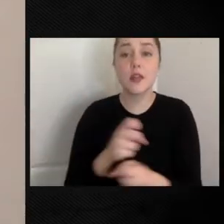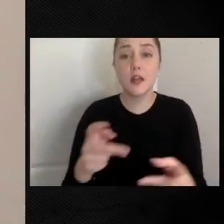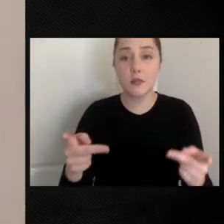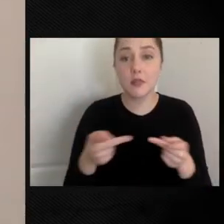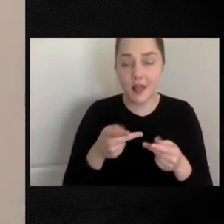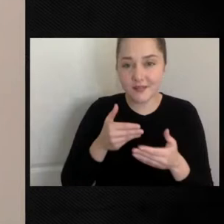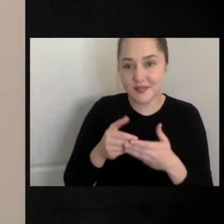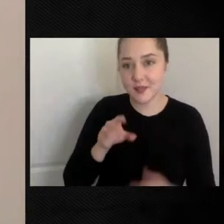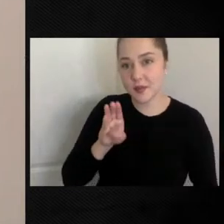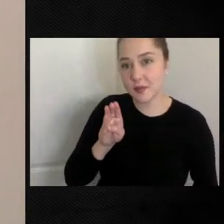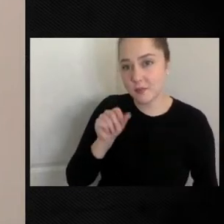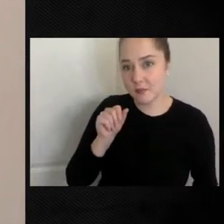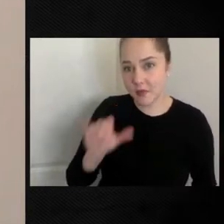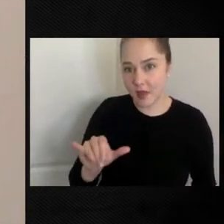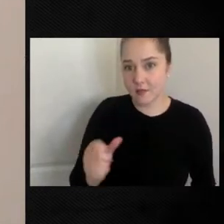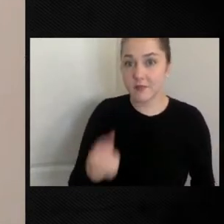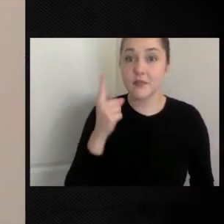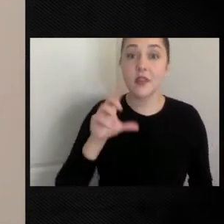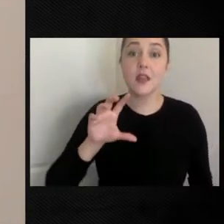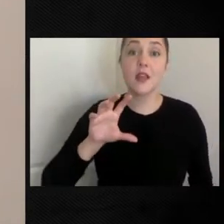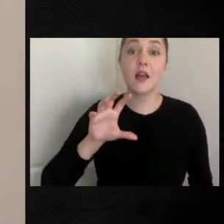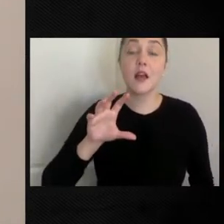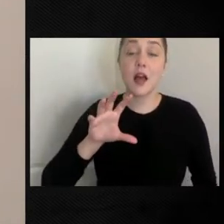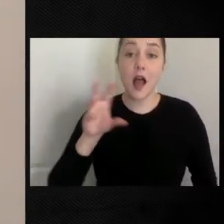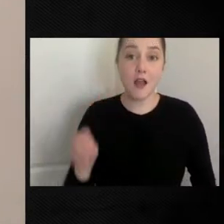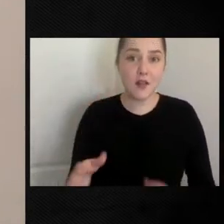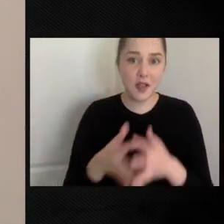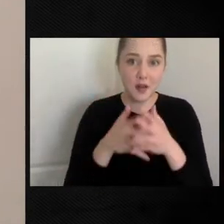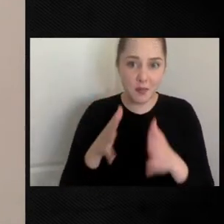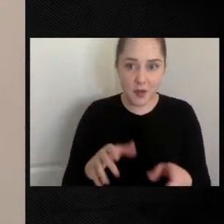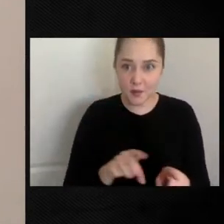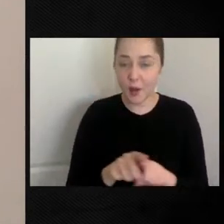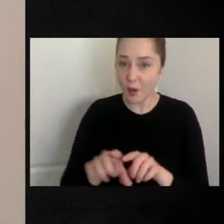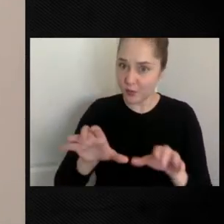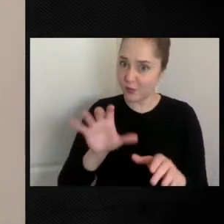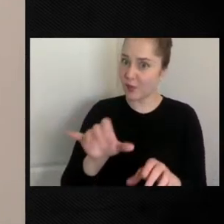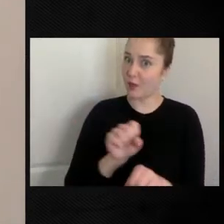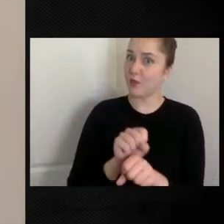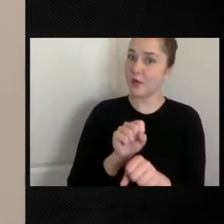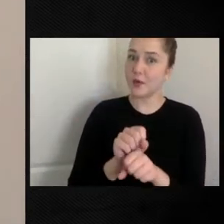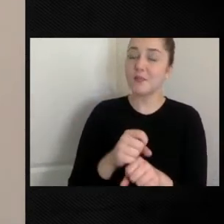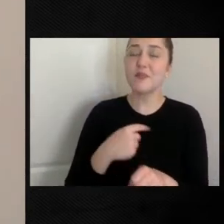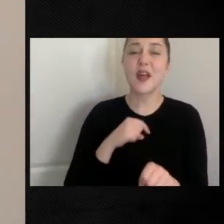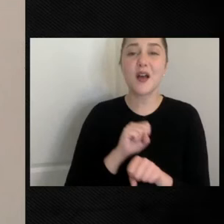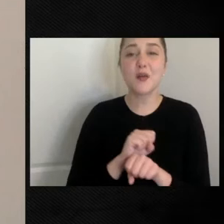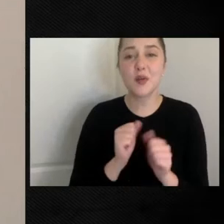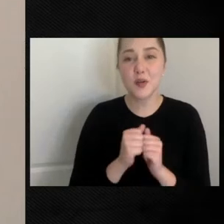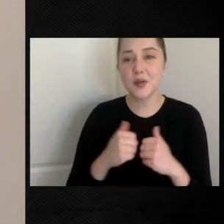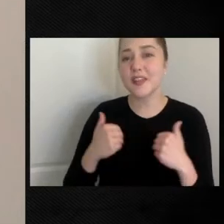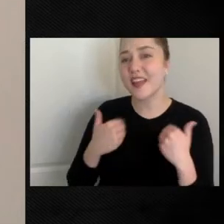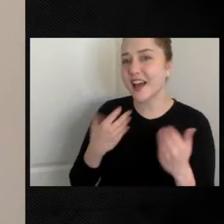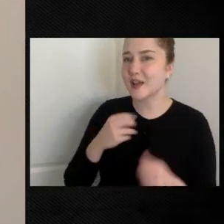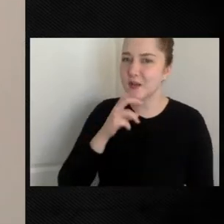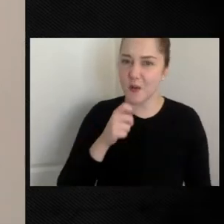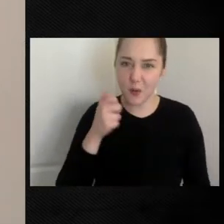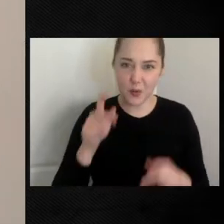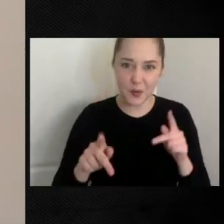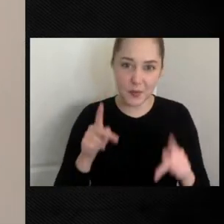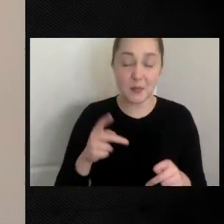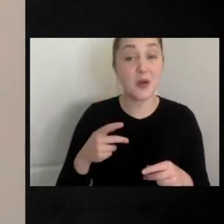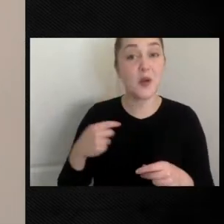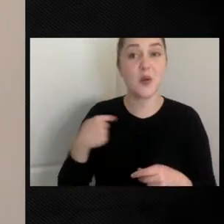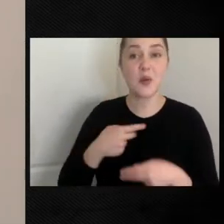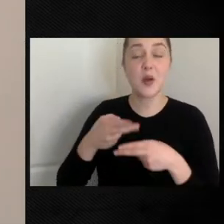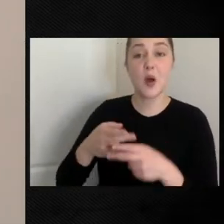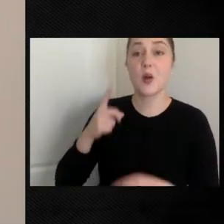Americans have also been boat pilots, and as I work with young people and not so young people, golden seniors,